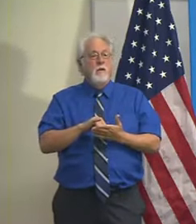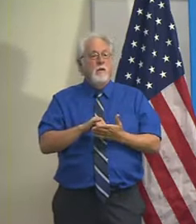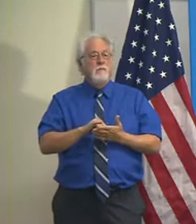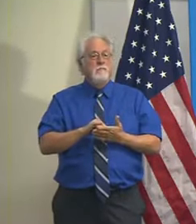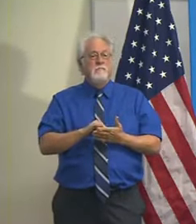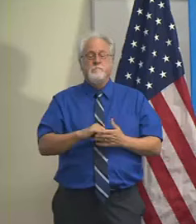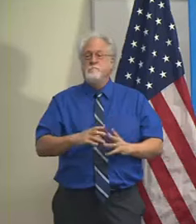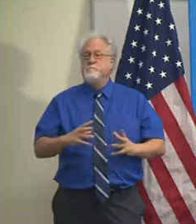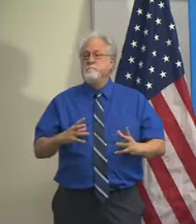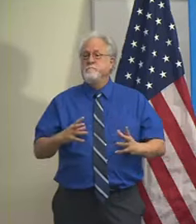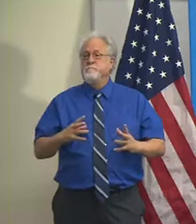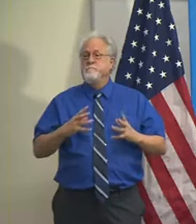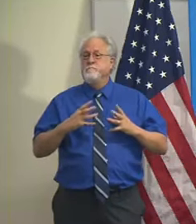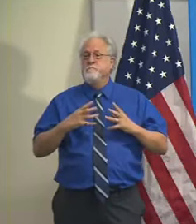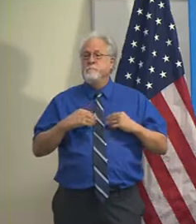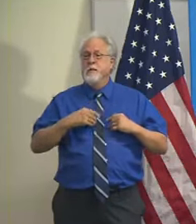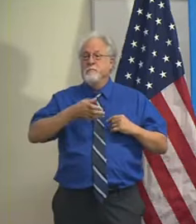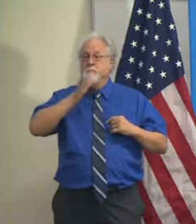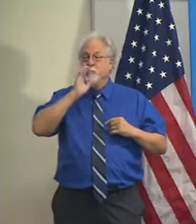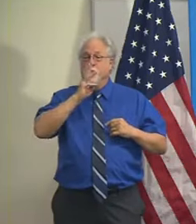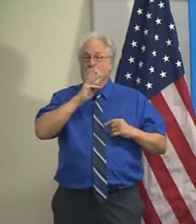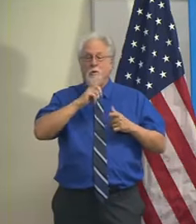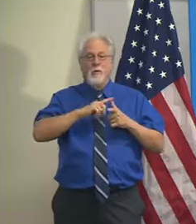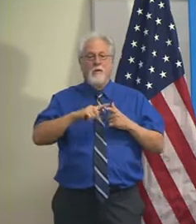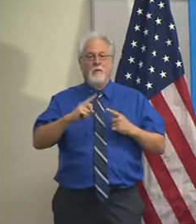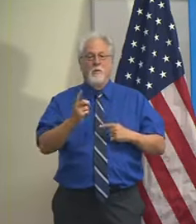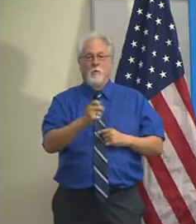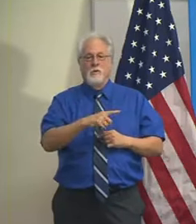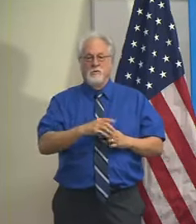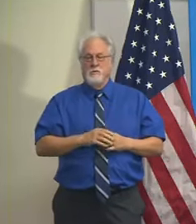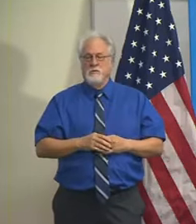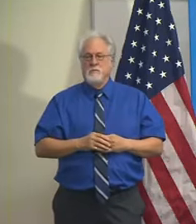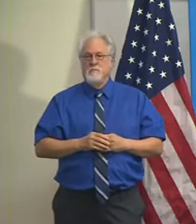I'm going to take a little water, and then I'll take your questions.